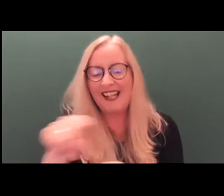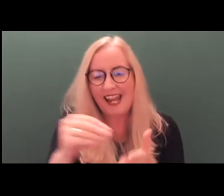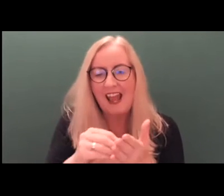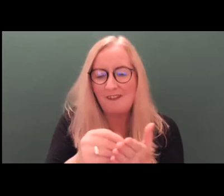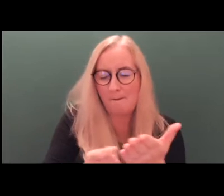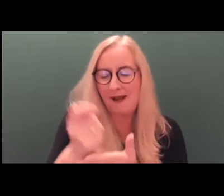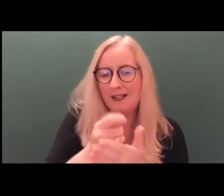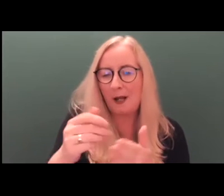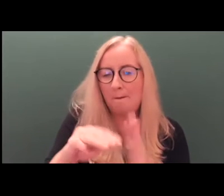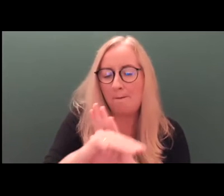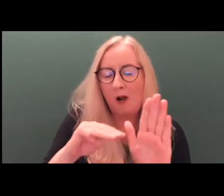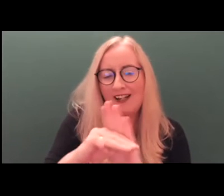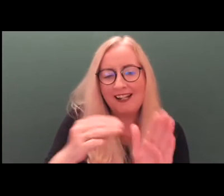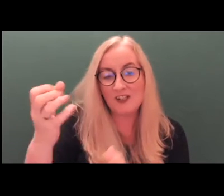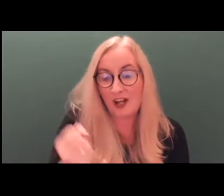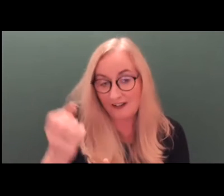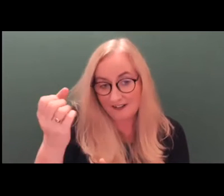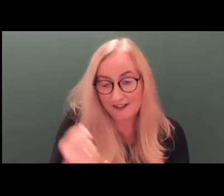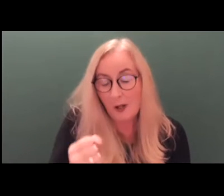The service is free for the clients.